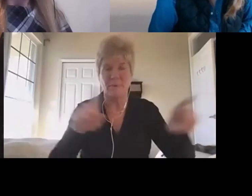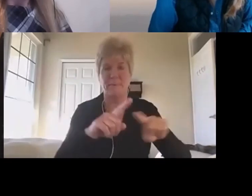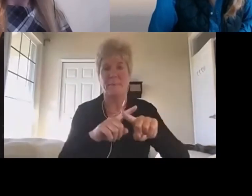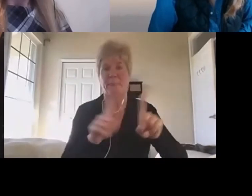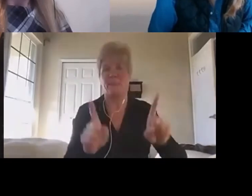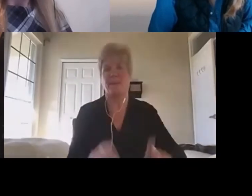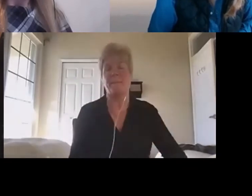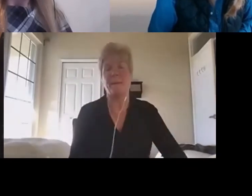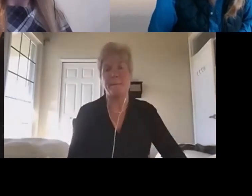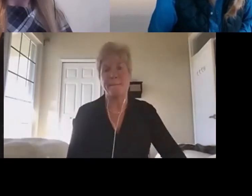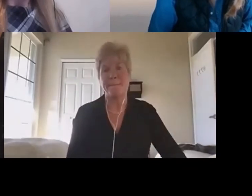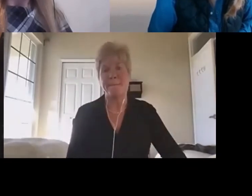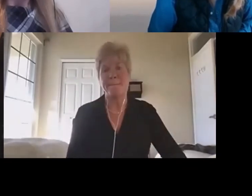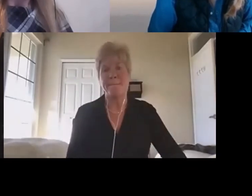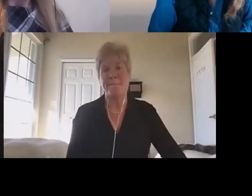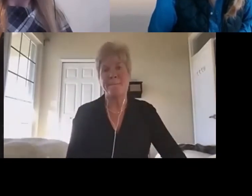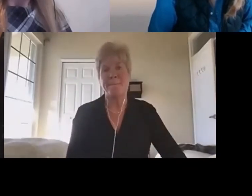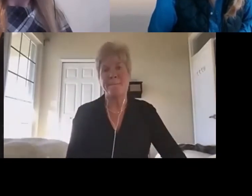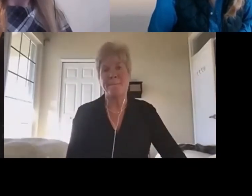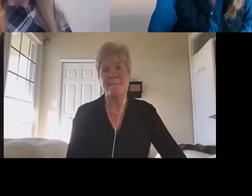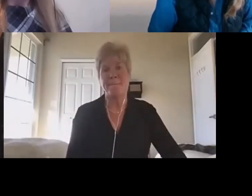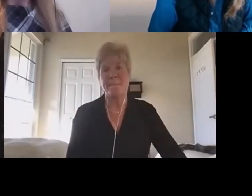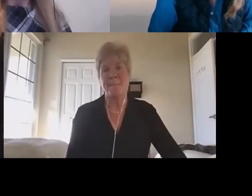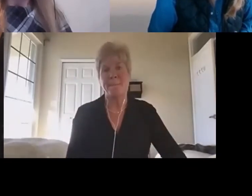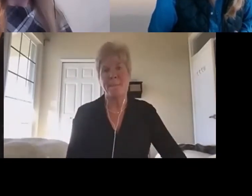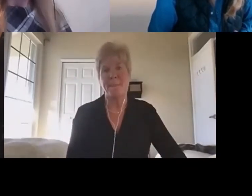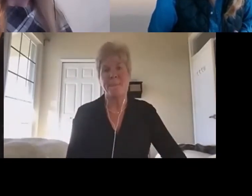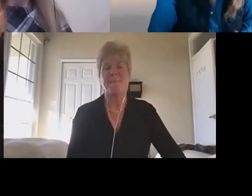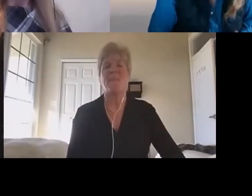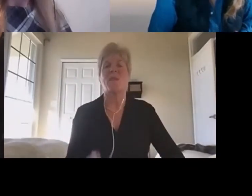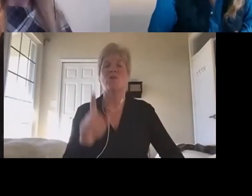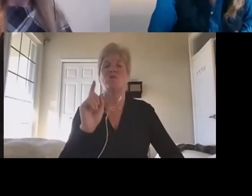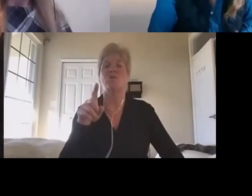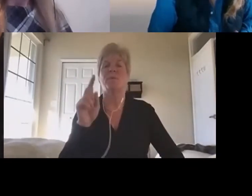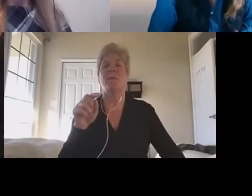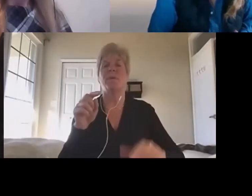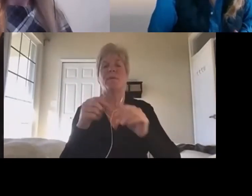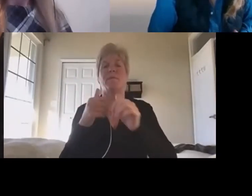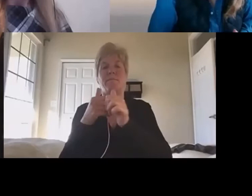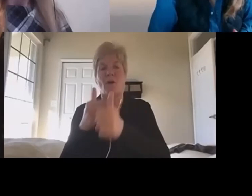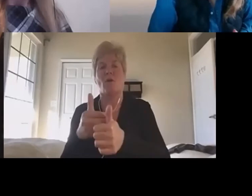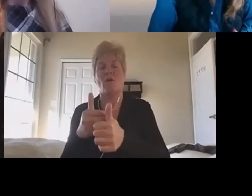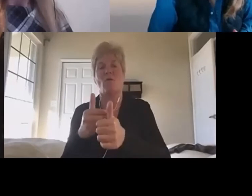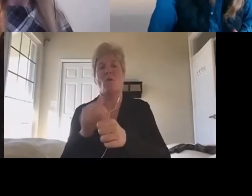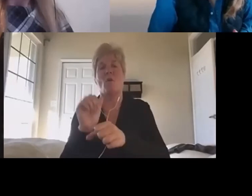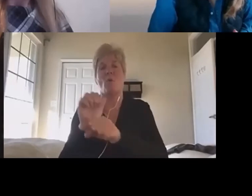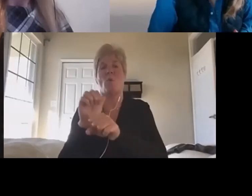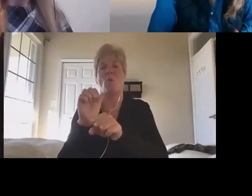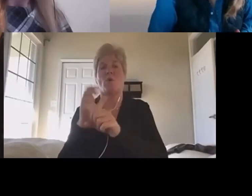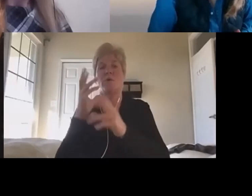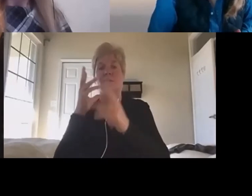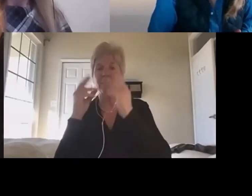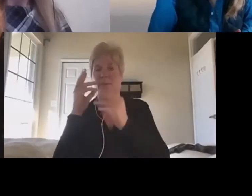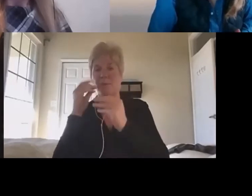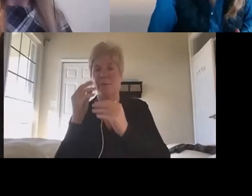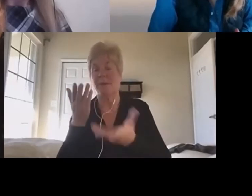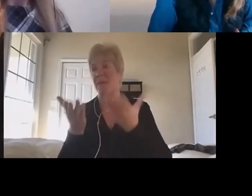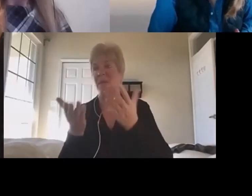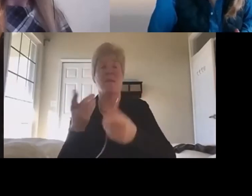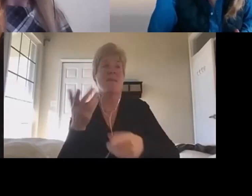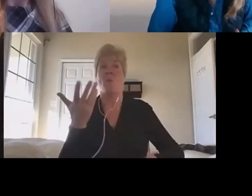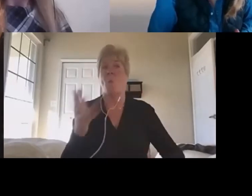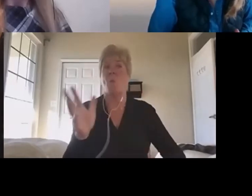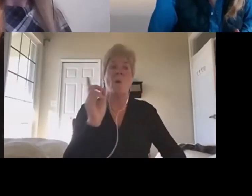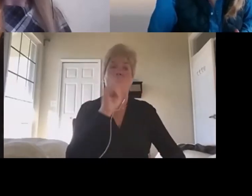degrading a worker's experience, they'll go look for another company. That's,